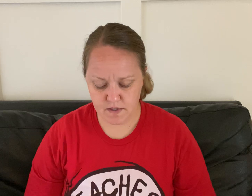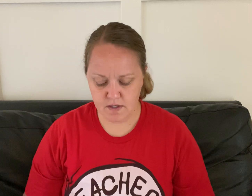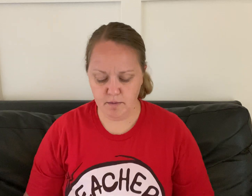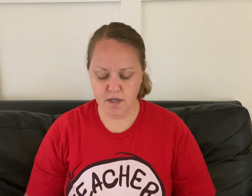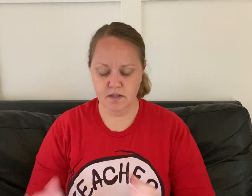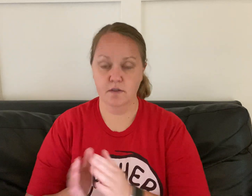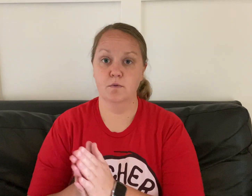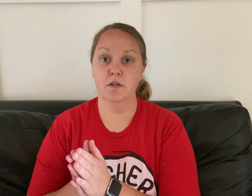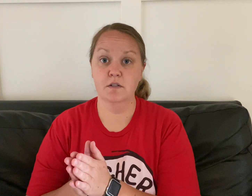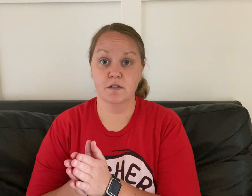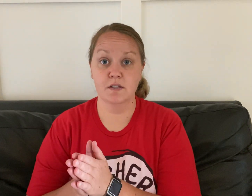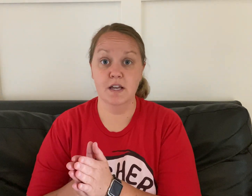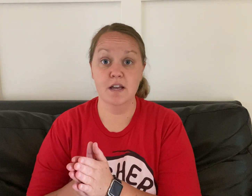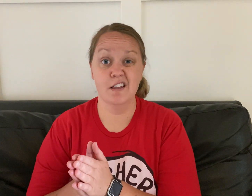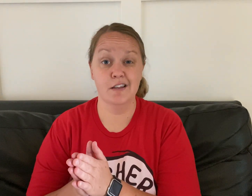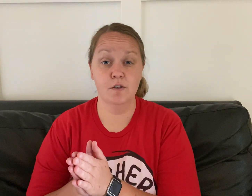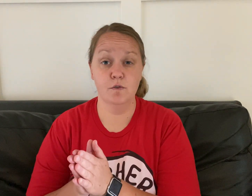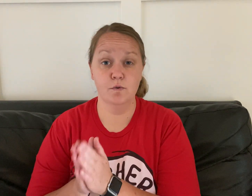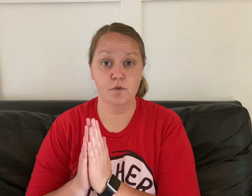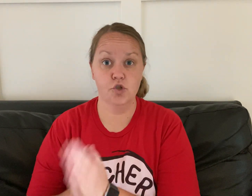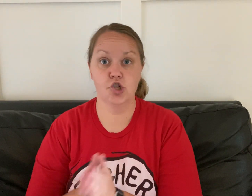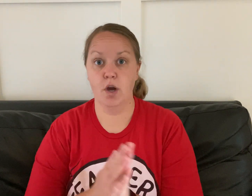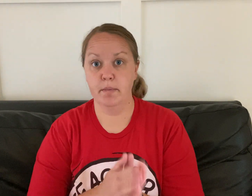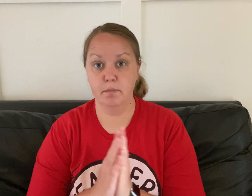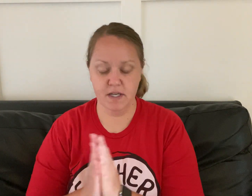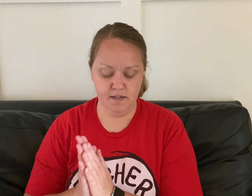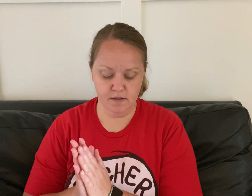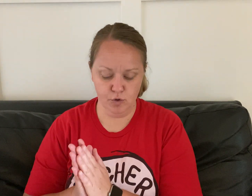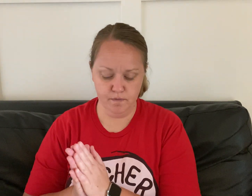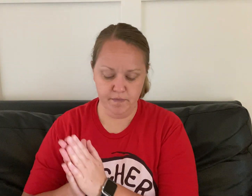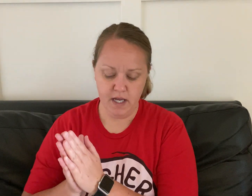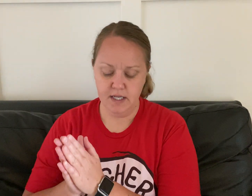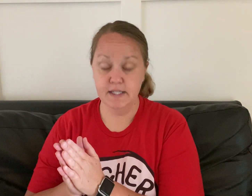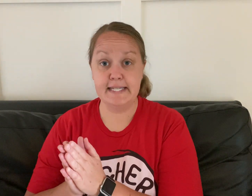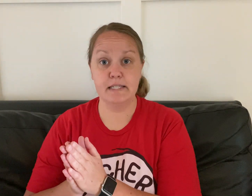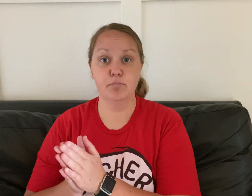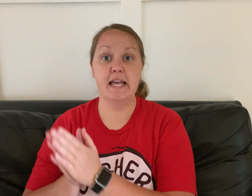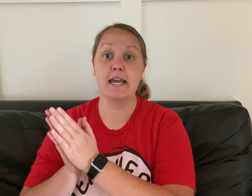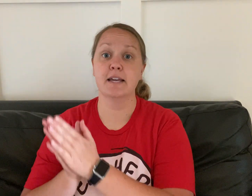segmenting the words i'll say it and then you chop it up by syllable display